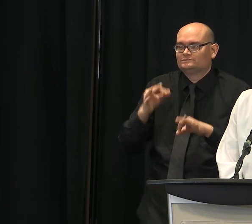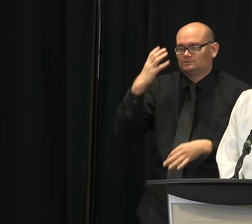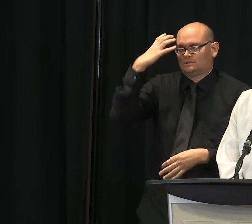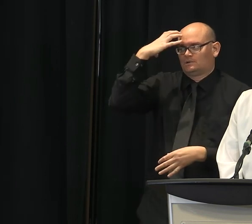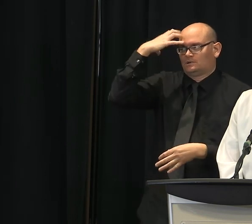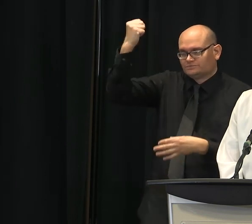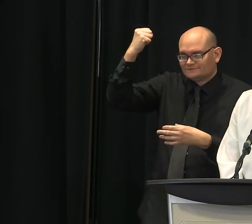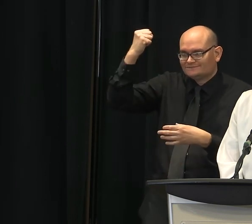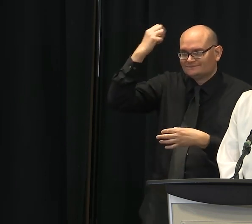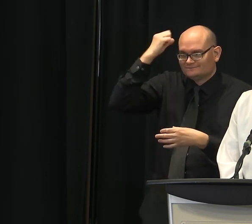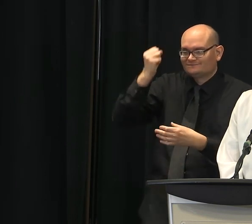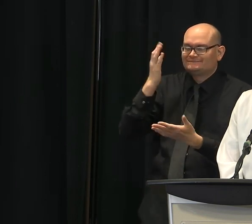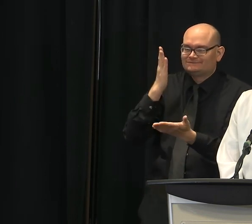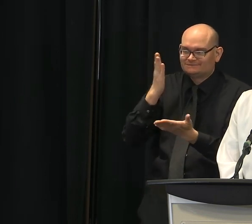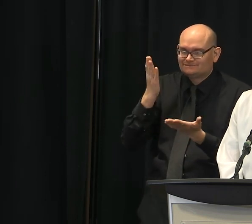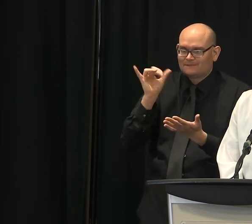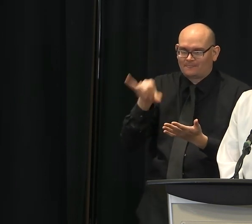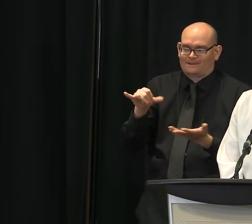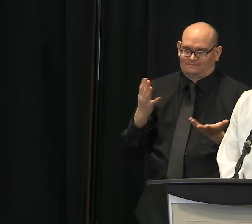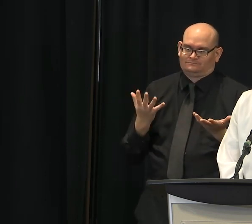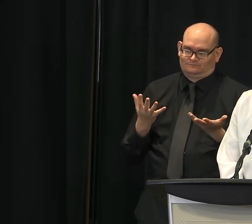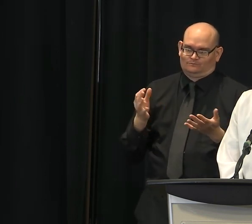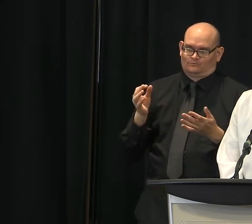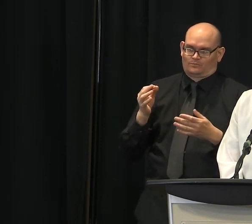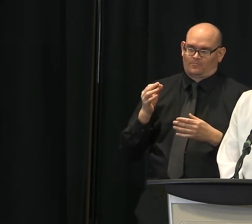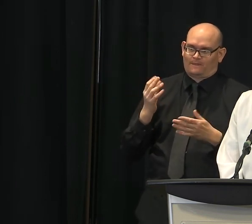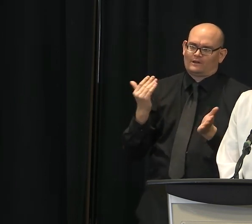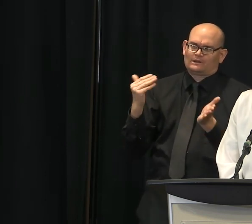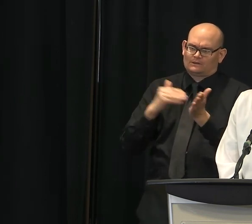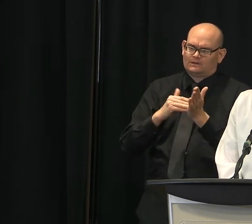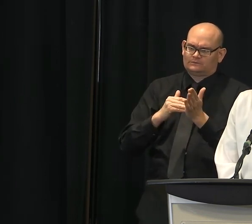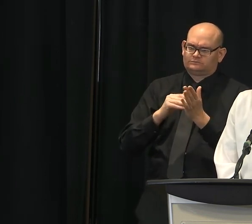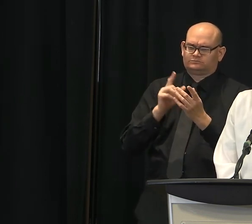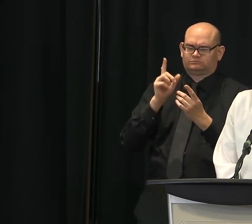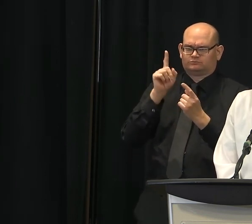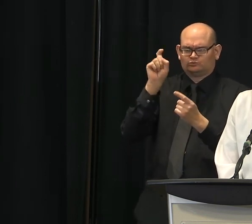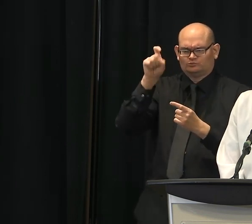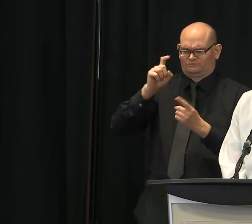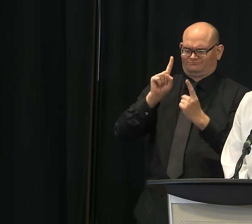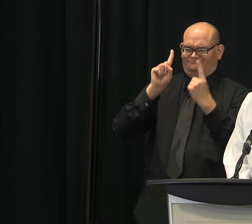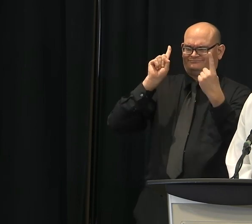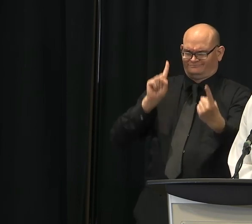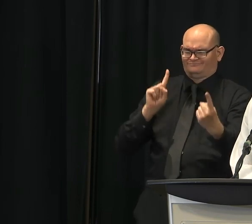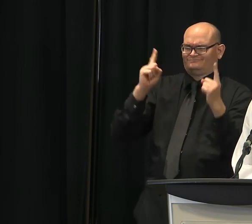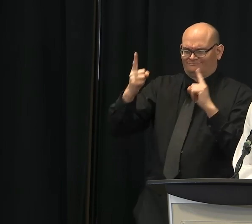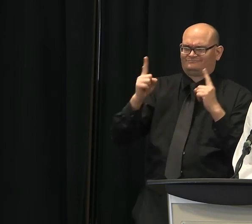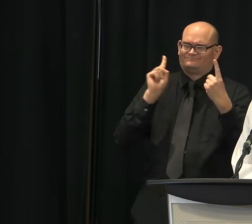spread of this disease and social distancing as we enter into this weekend in particular.